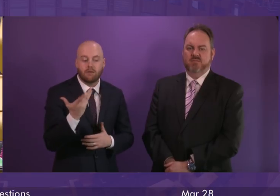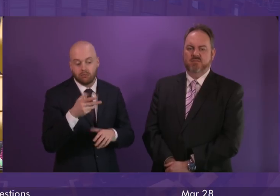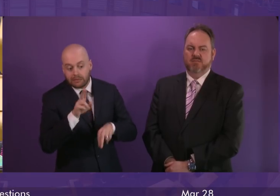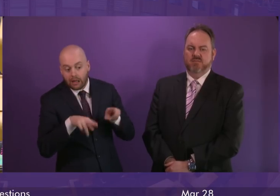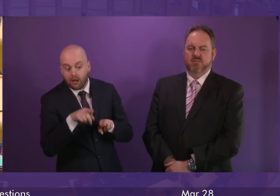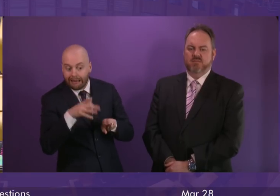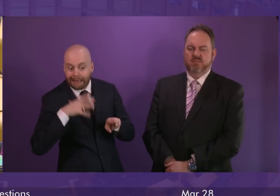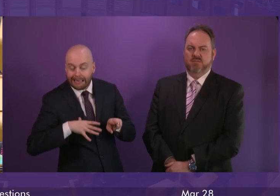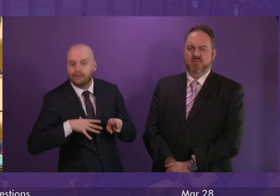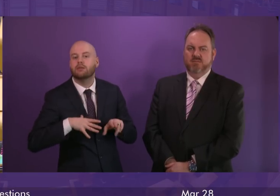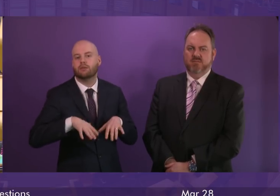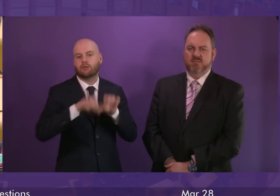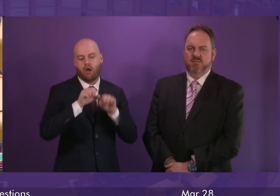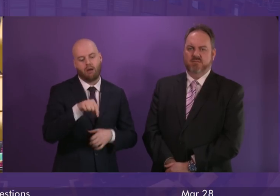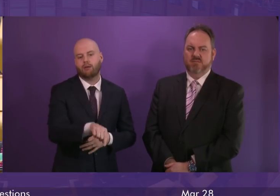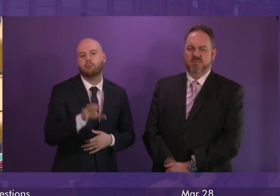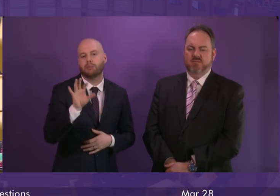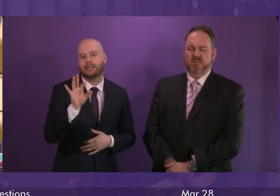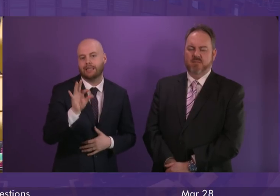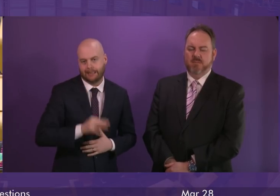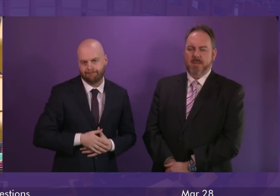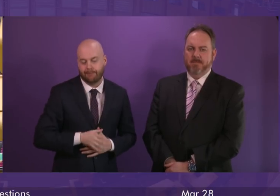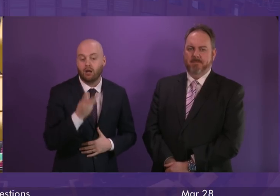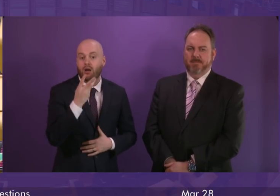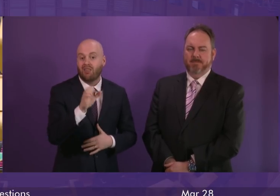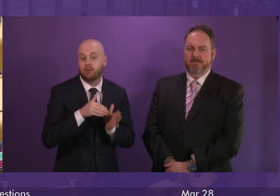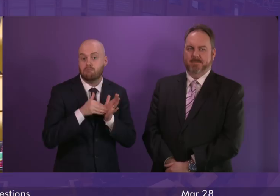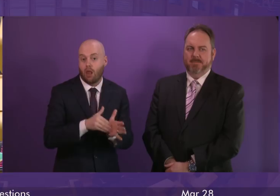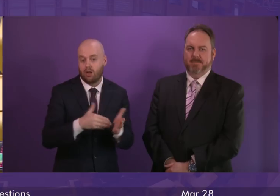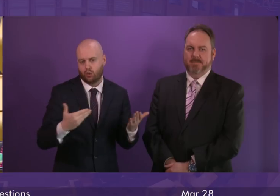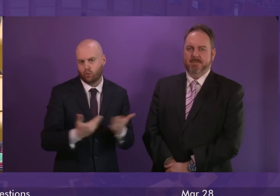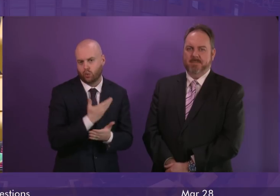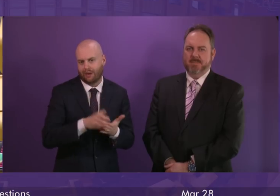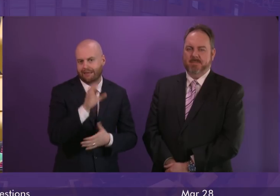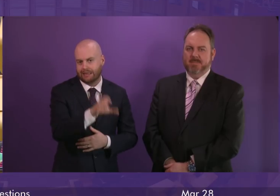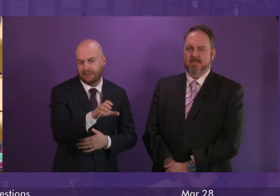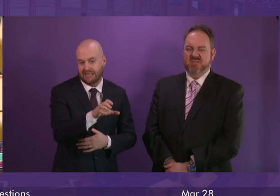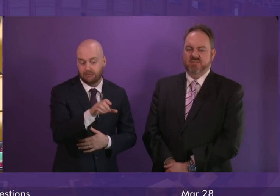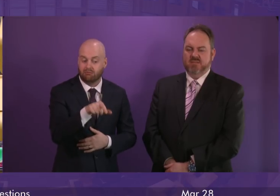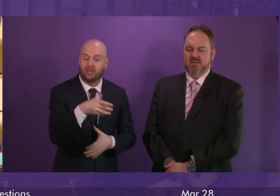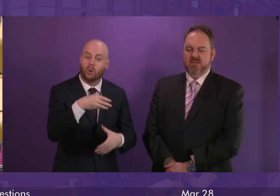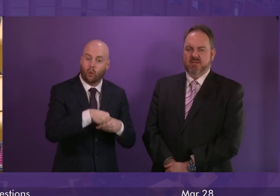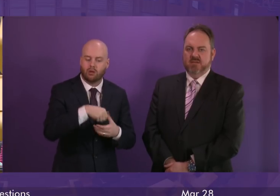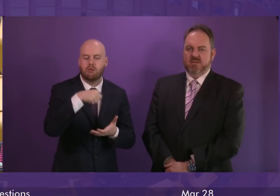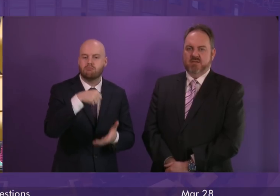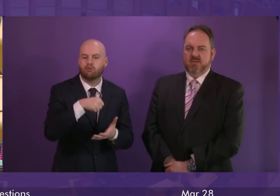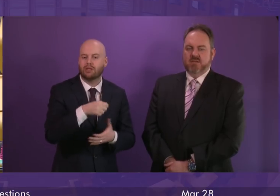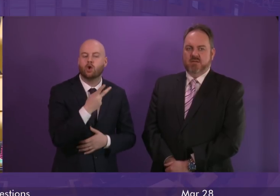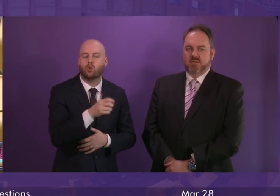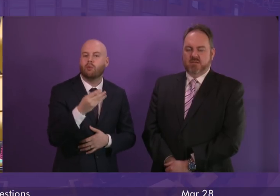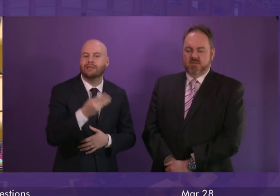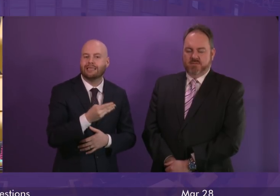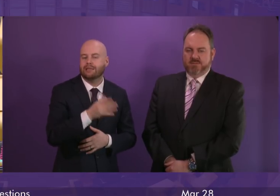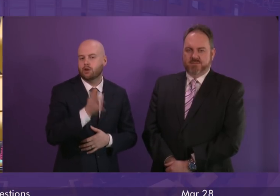begin on Monday. With £30 million of new investment being delivered in our budget for 2019-20, we've been working with COSLA, local